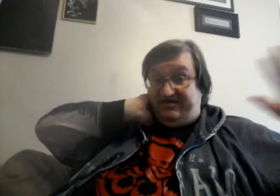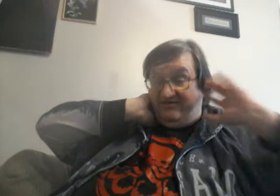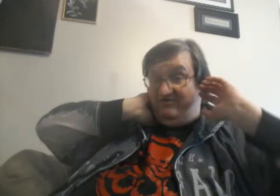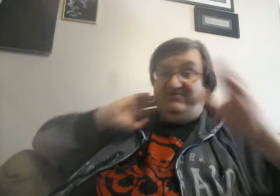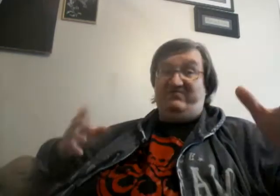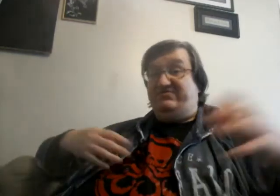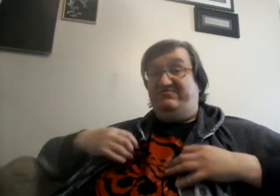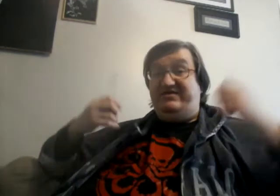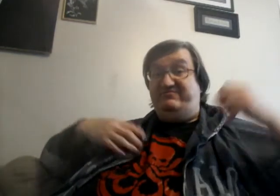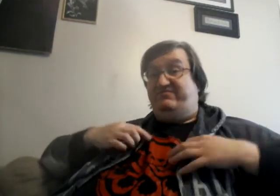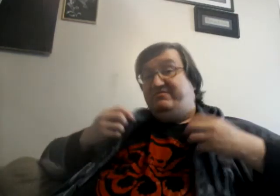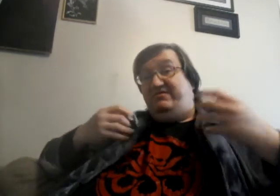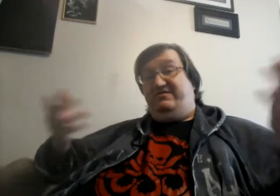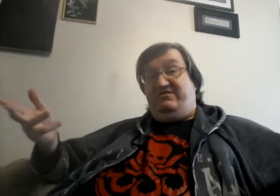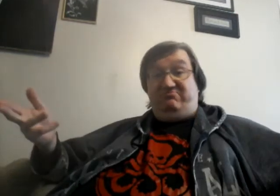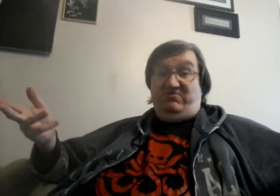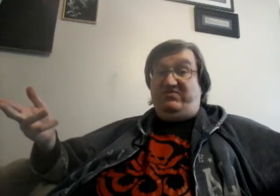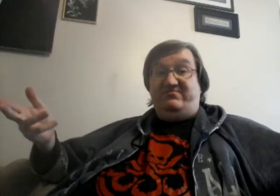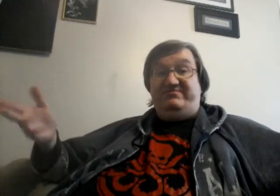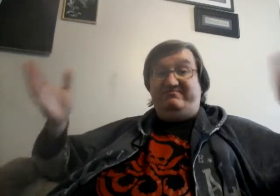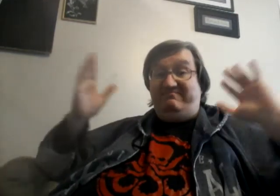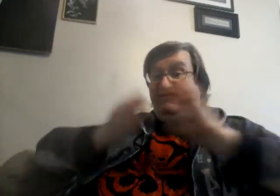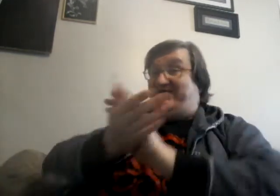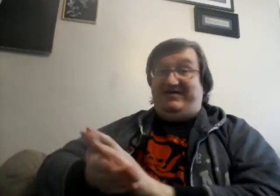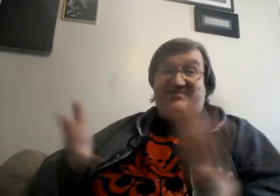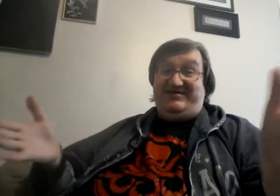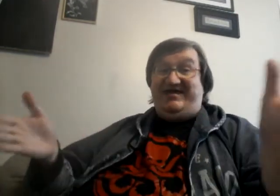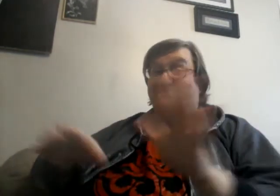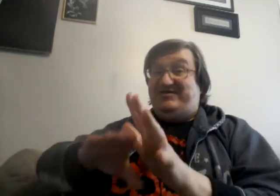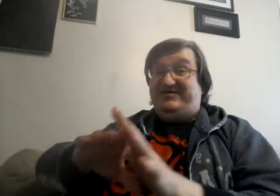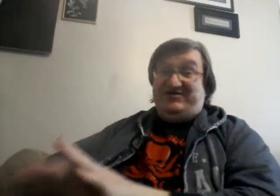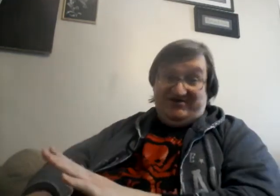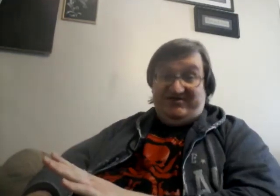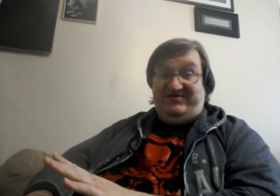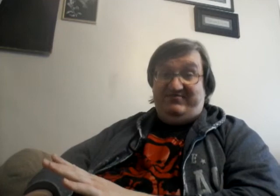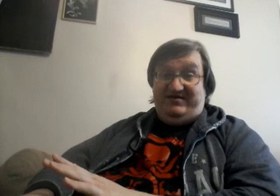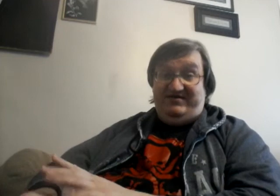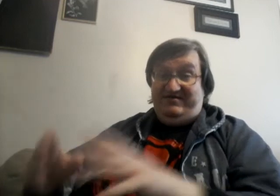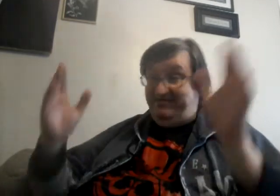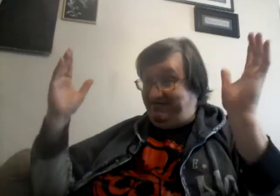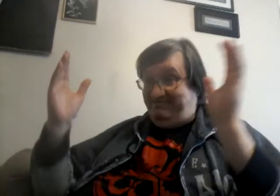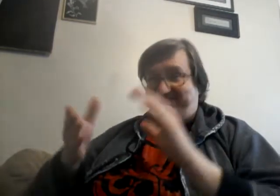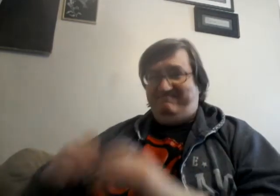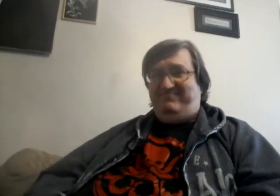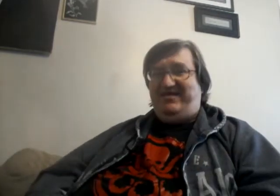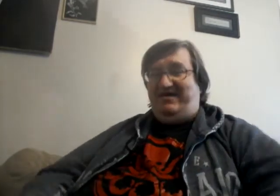Using it for his own end. Who knows? Well, anyways, that is just a theory. Yeah.